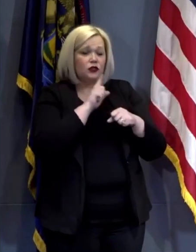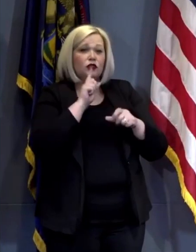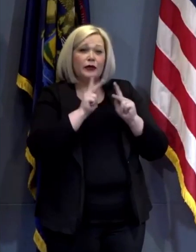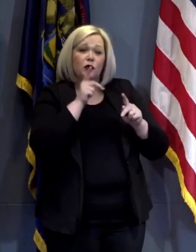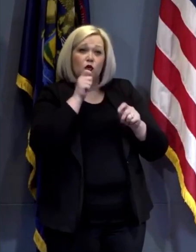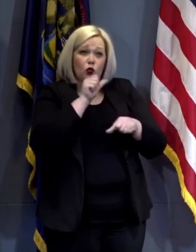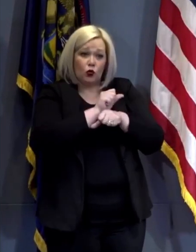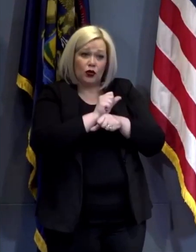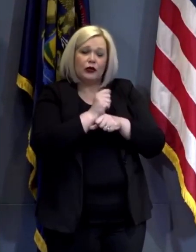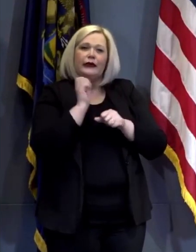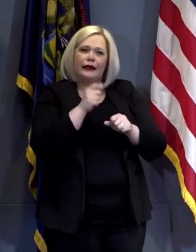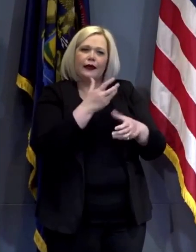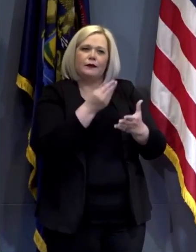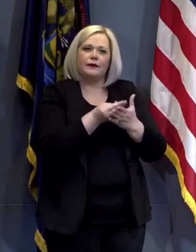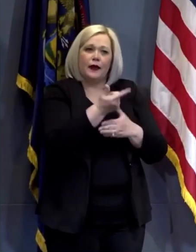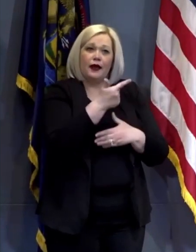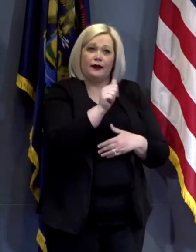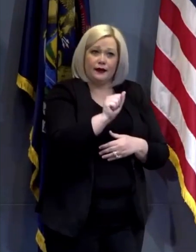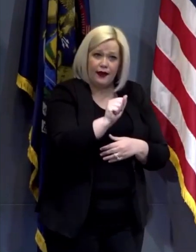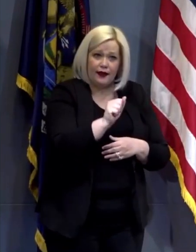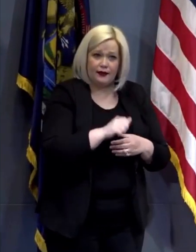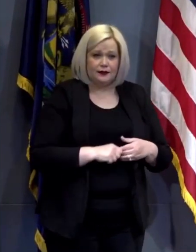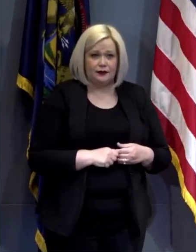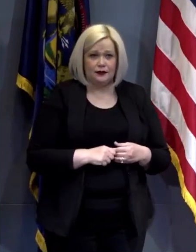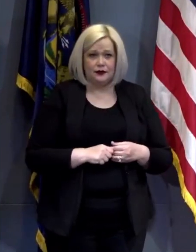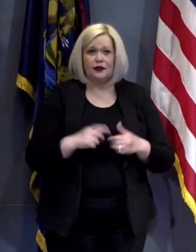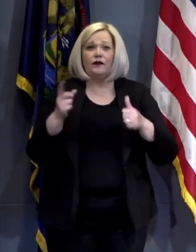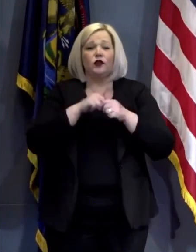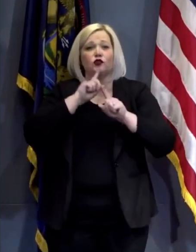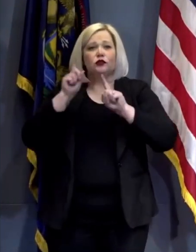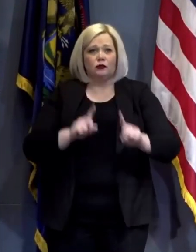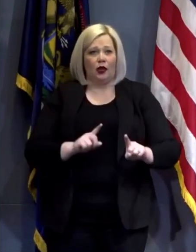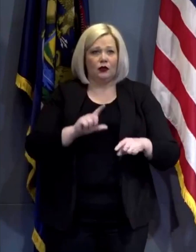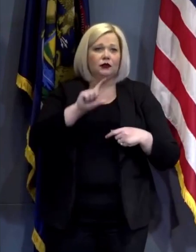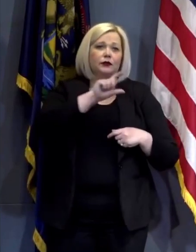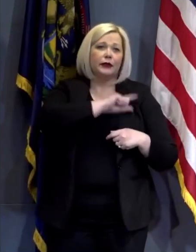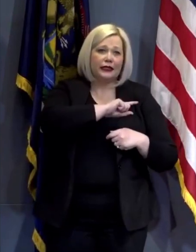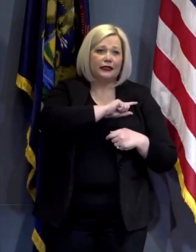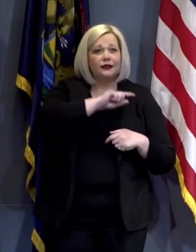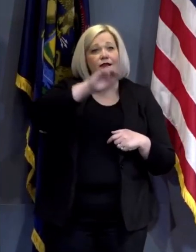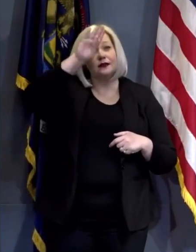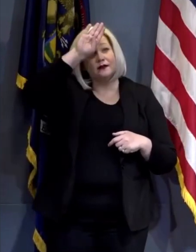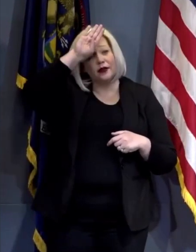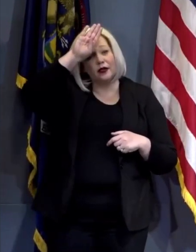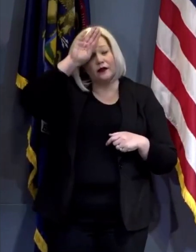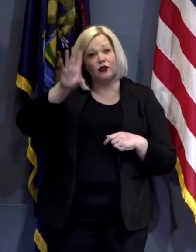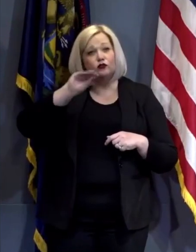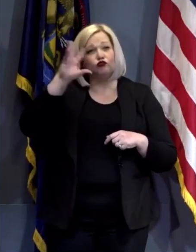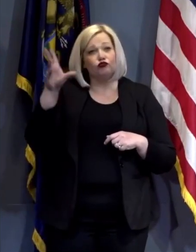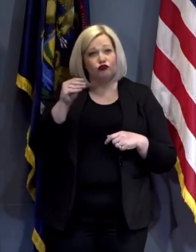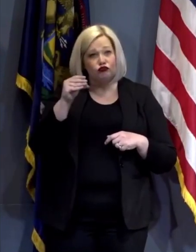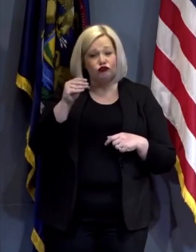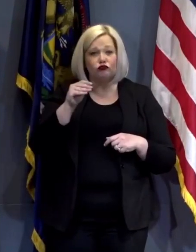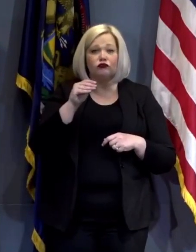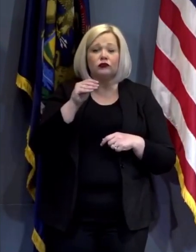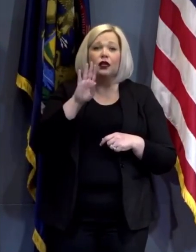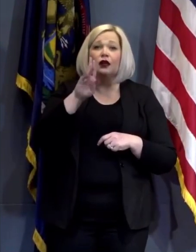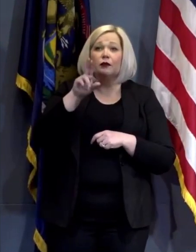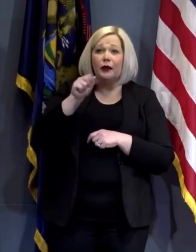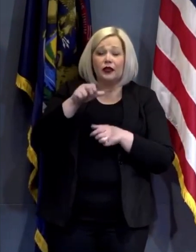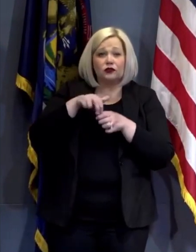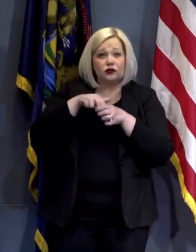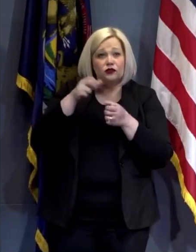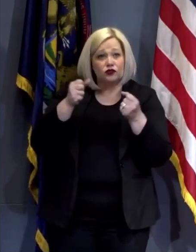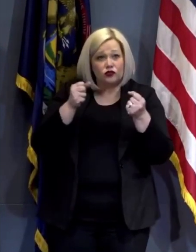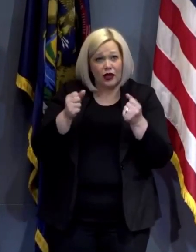car to continue to go to work. The first responders, police, firefighters, EMS, the bus drivers and those who work for the